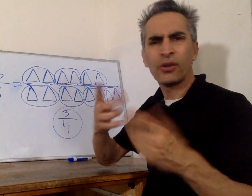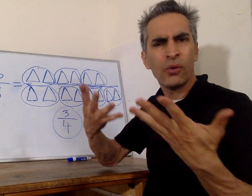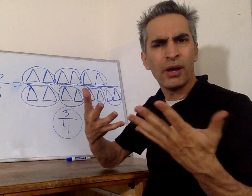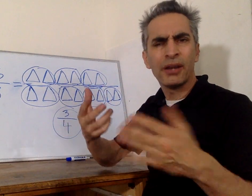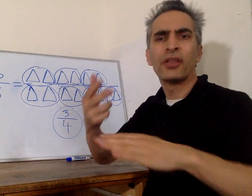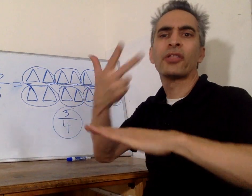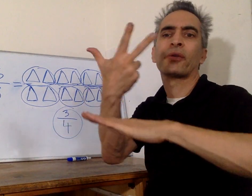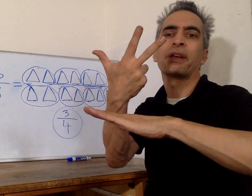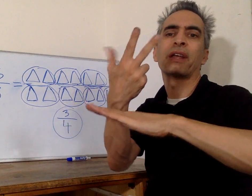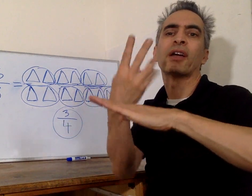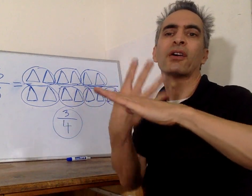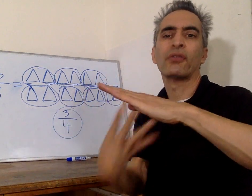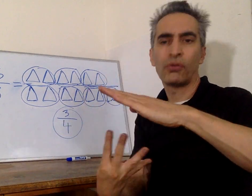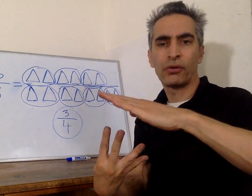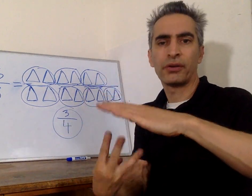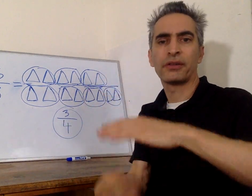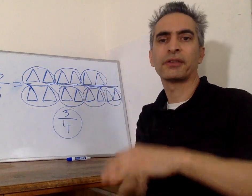Our answer is three-fourths.